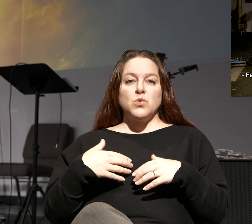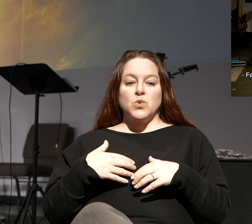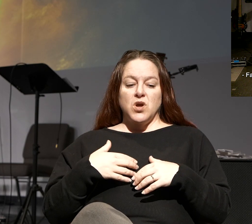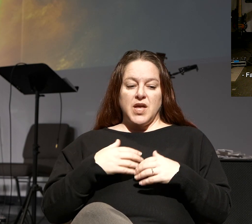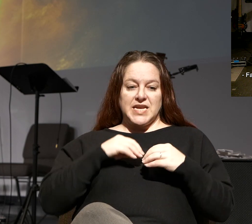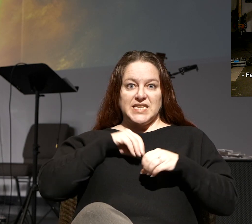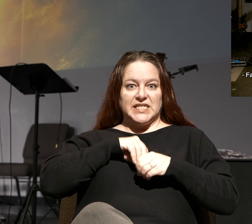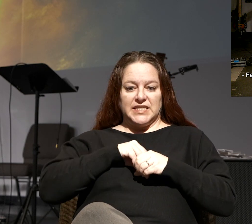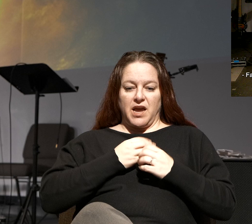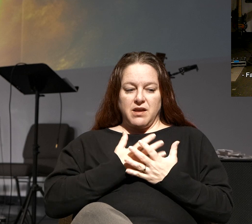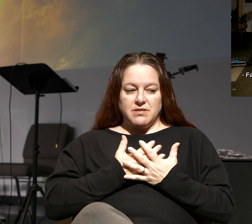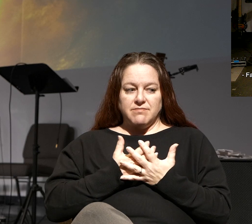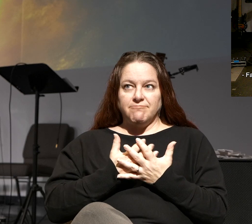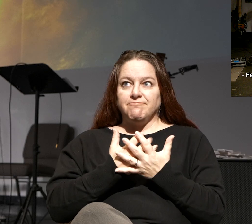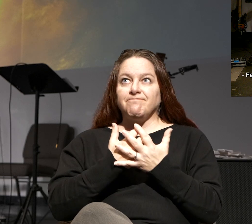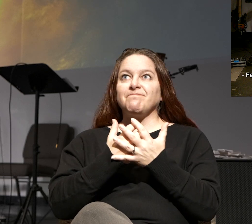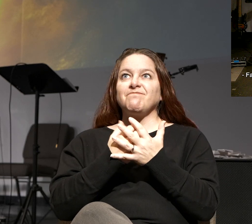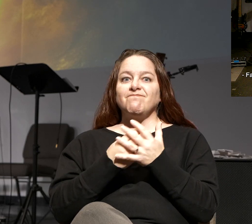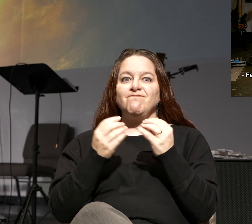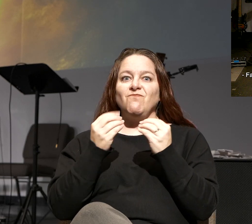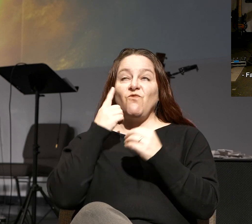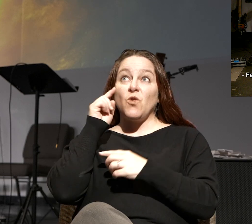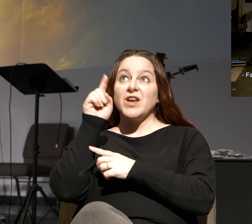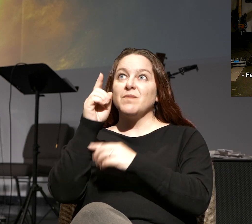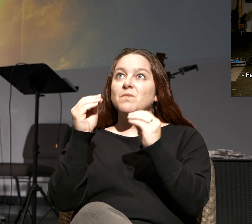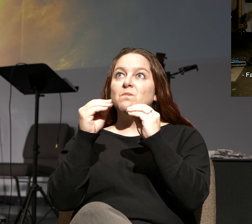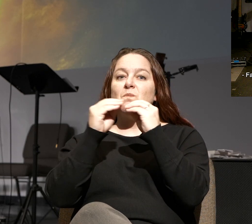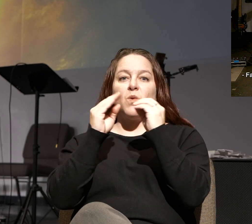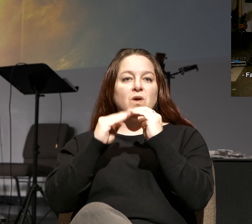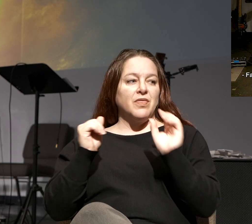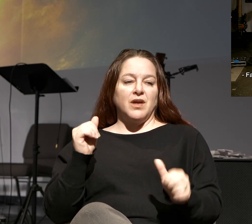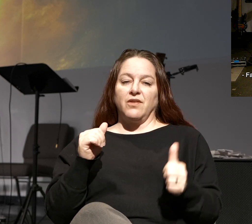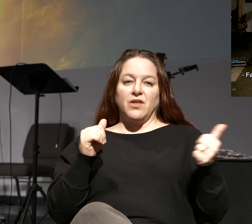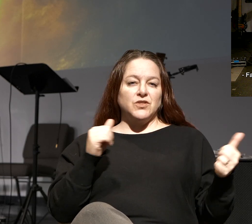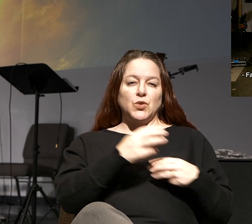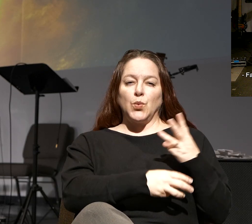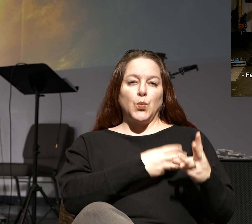in you that is greater than your appetite for anything else in this world.